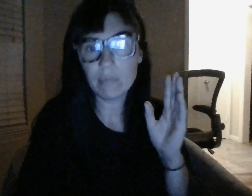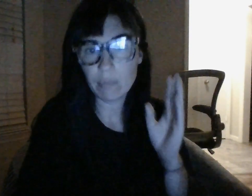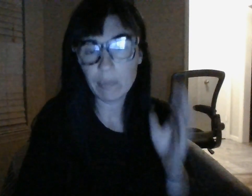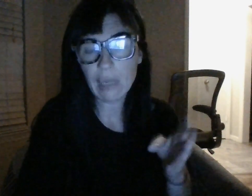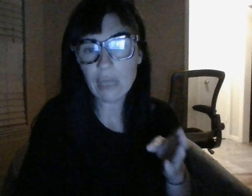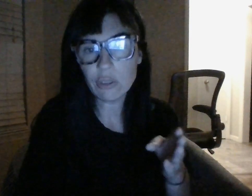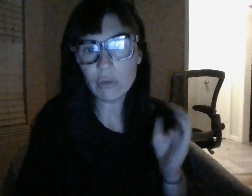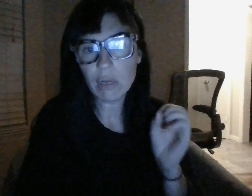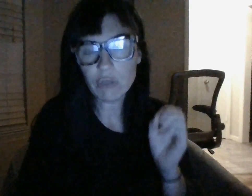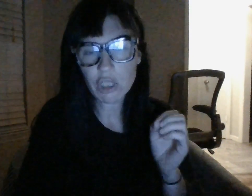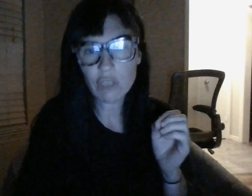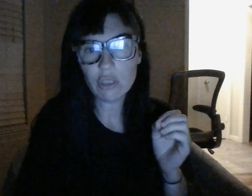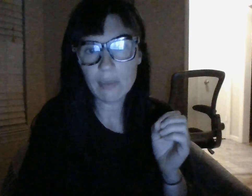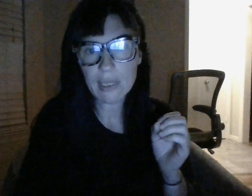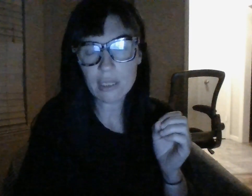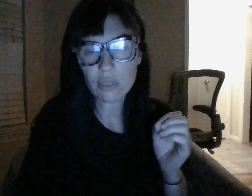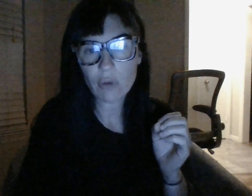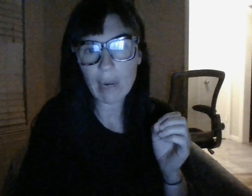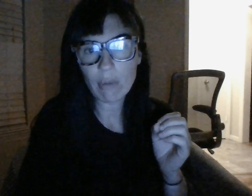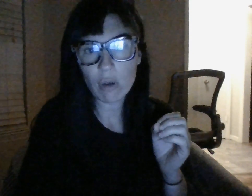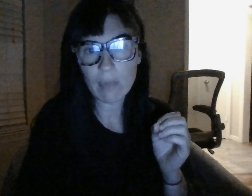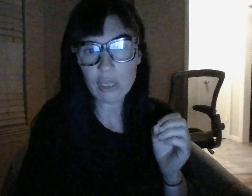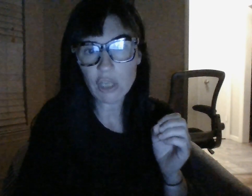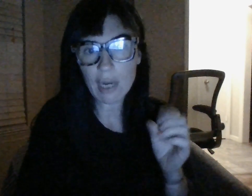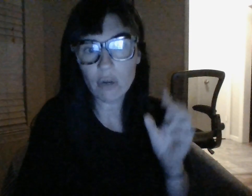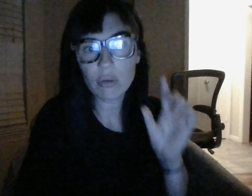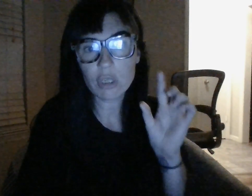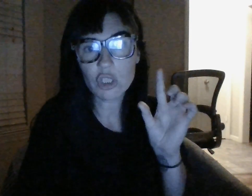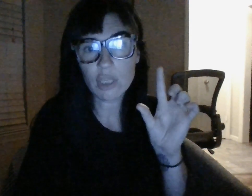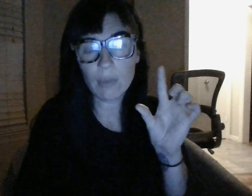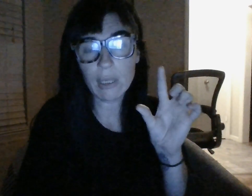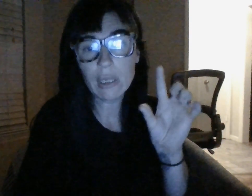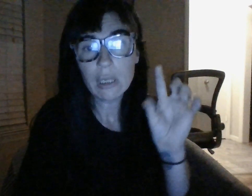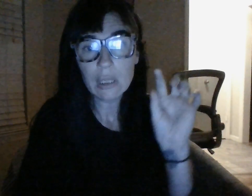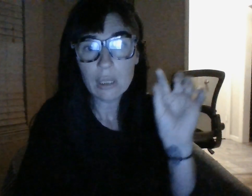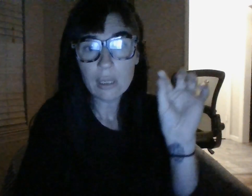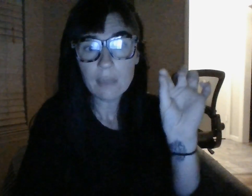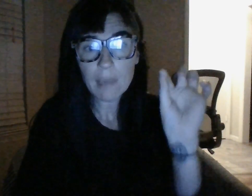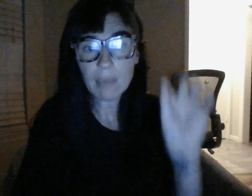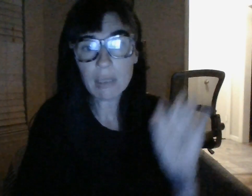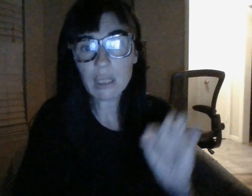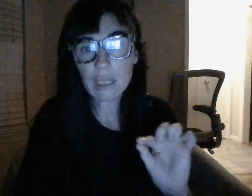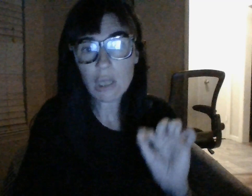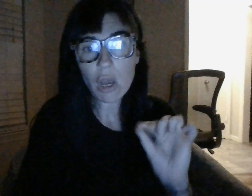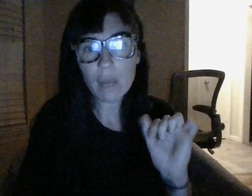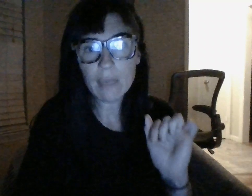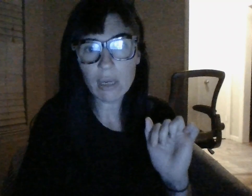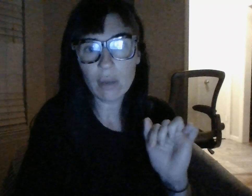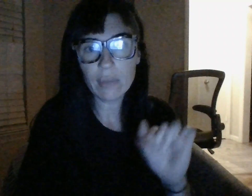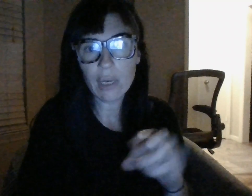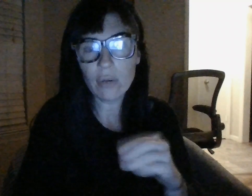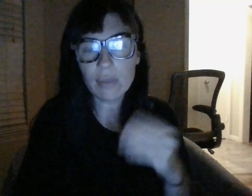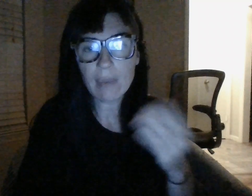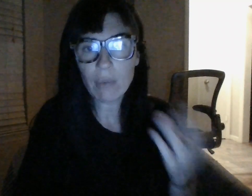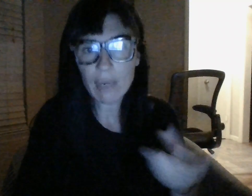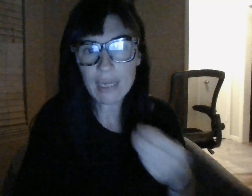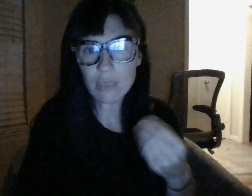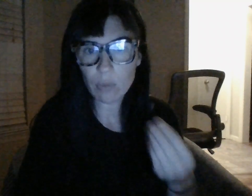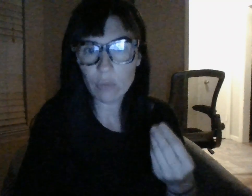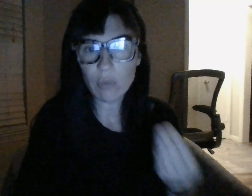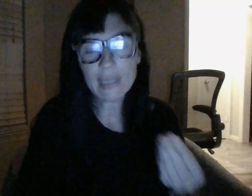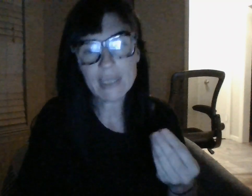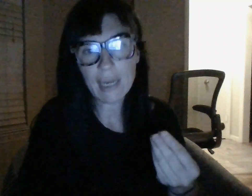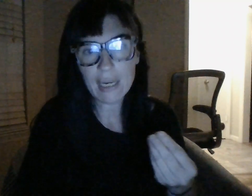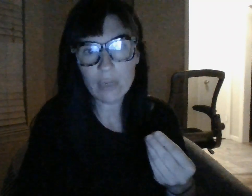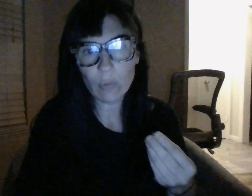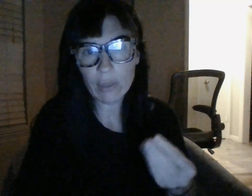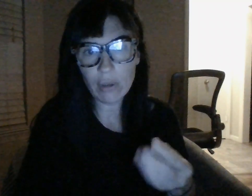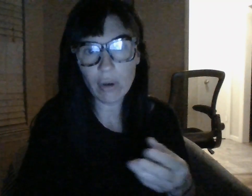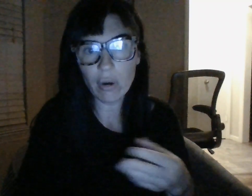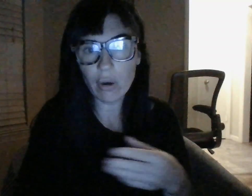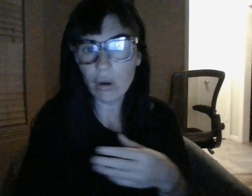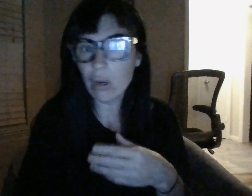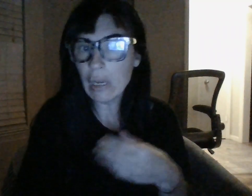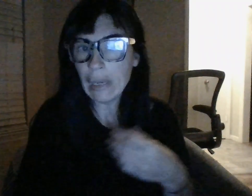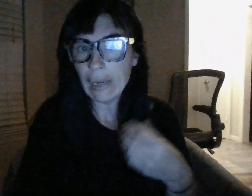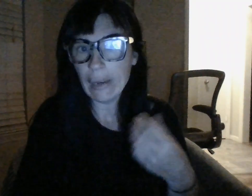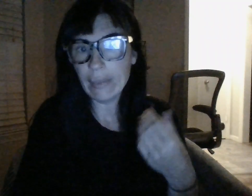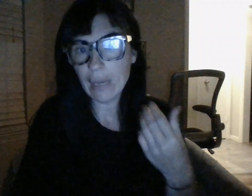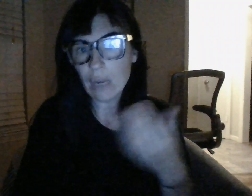but i do know she used to be a subscriber on my channel because she would publicly comment on there that my readings wasn't resonating with her and